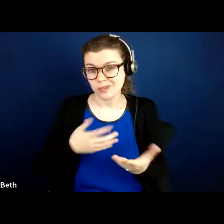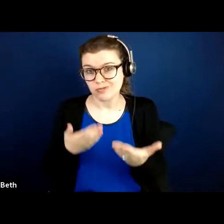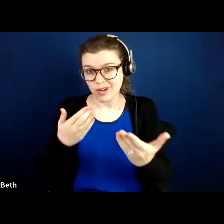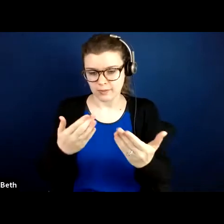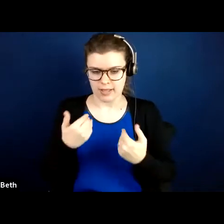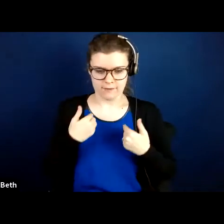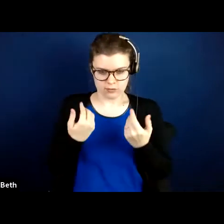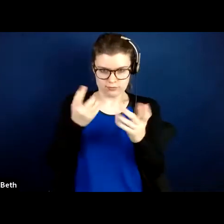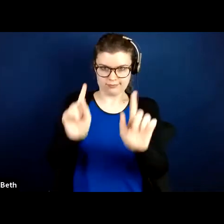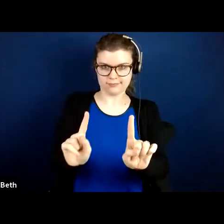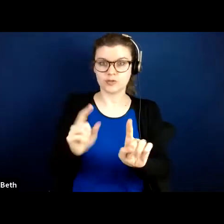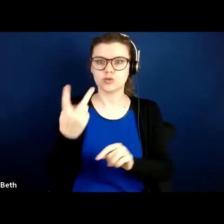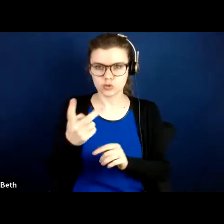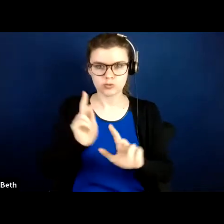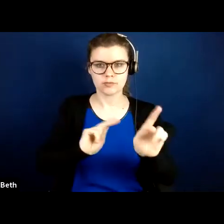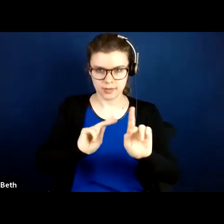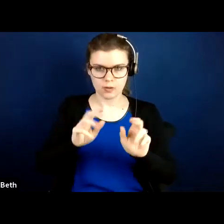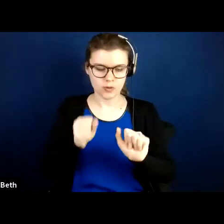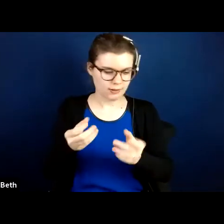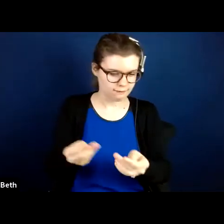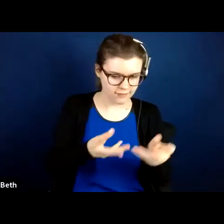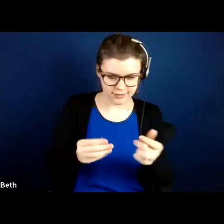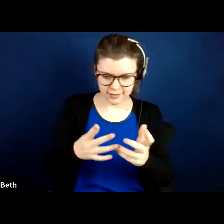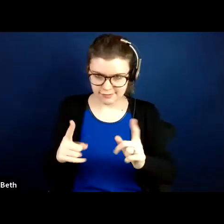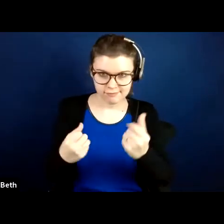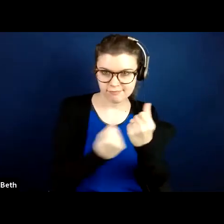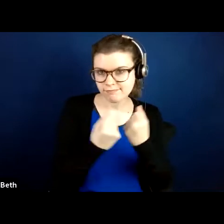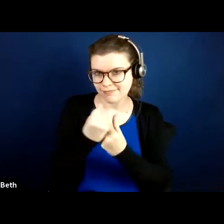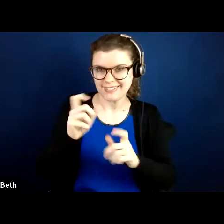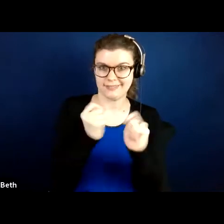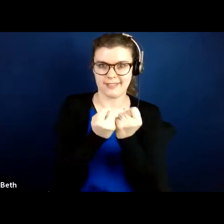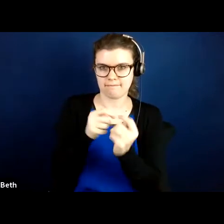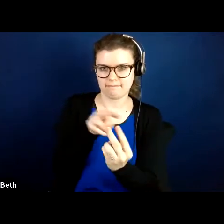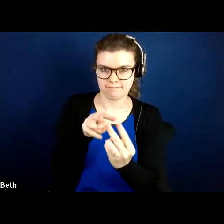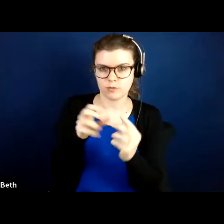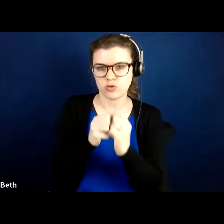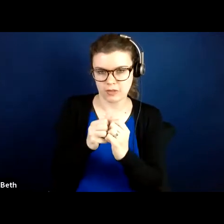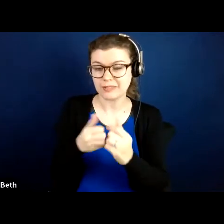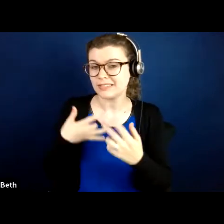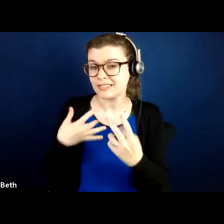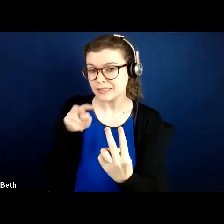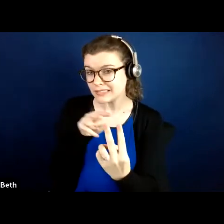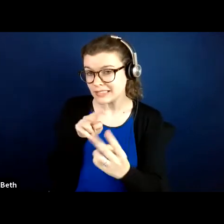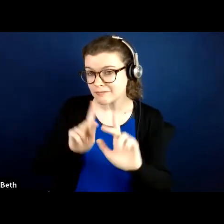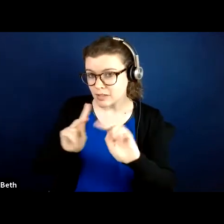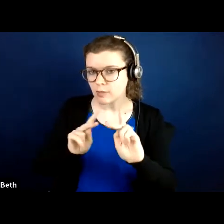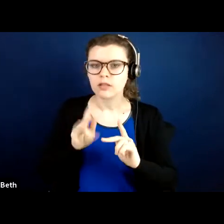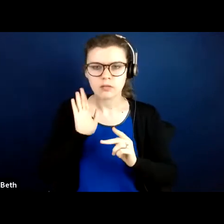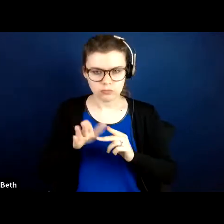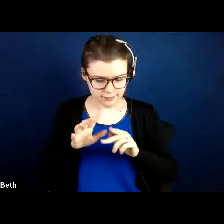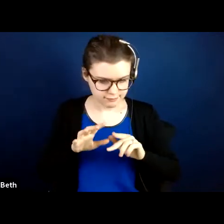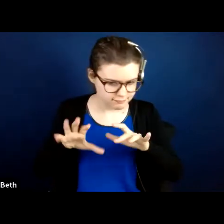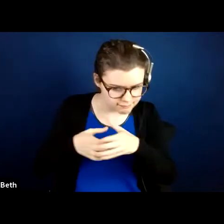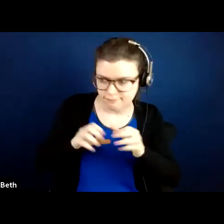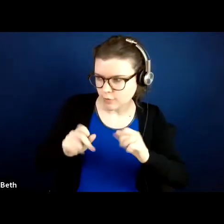that you have someone to facilitate and co-facilitate with. Usually, those two people work together as a team to